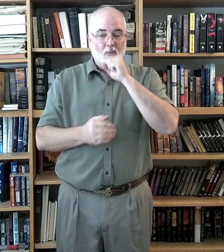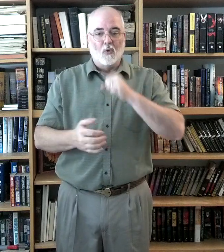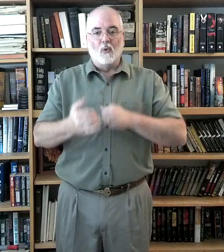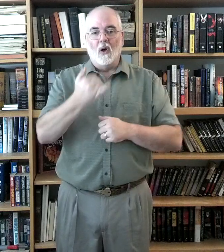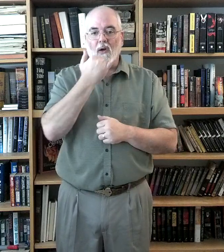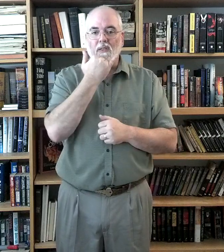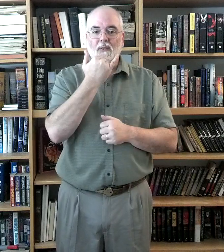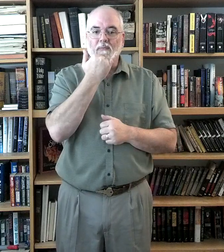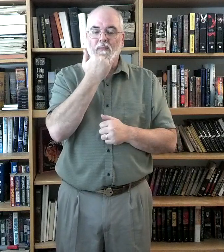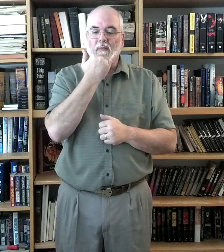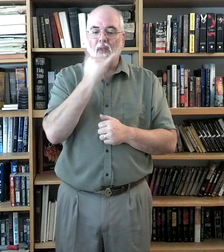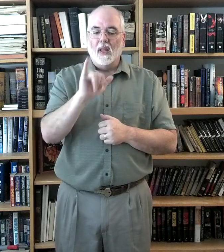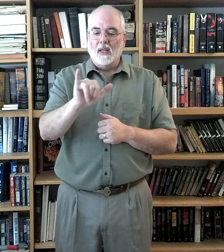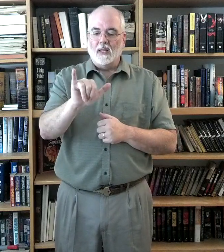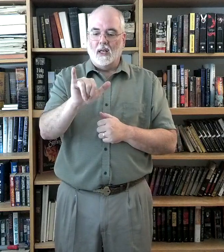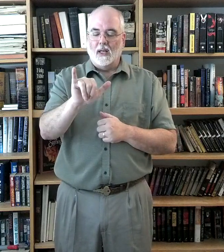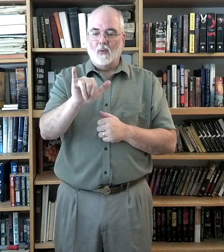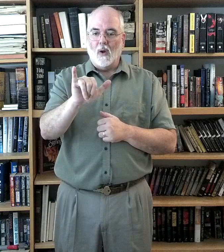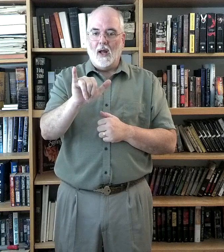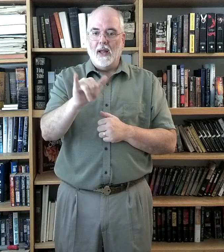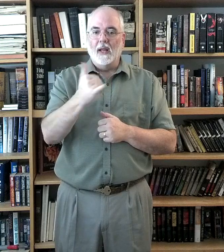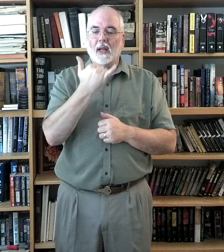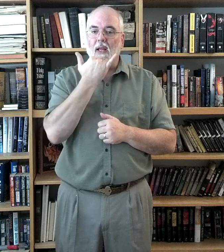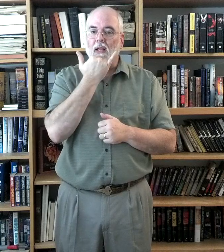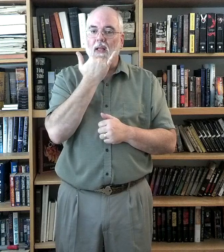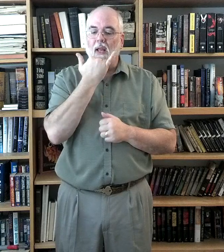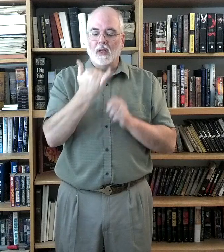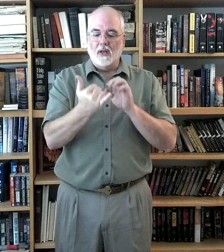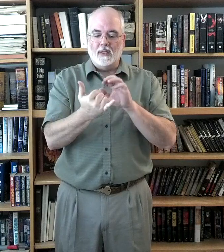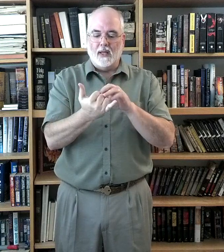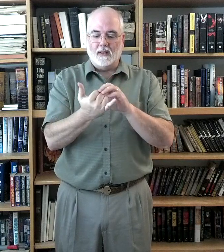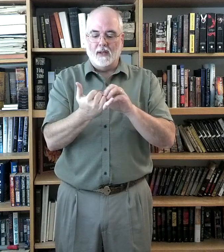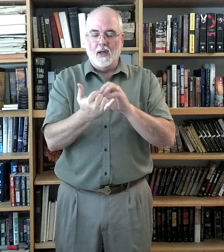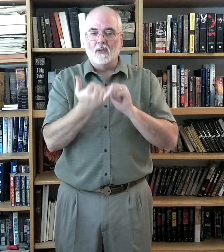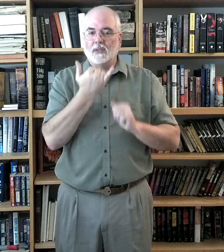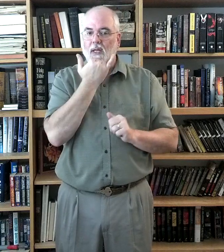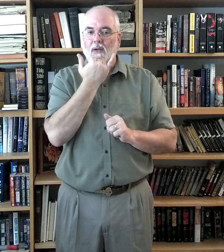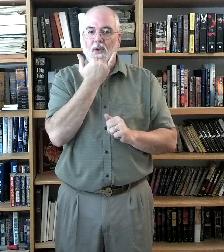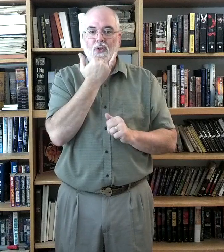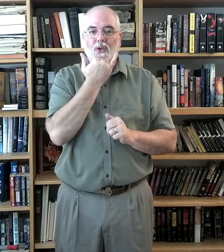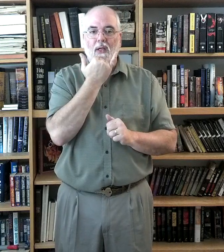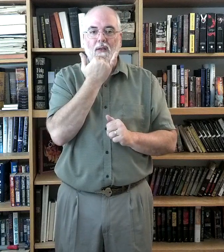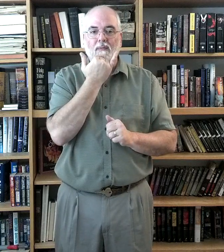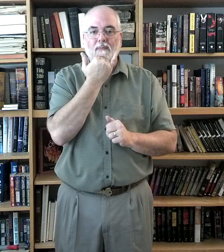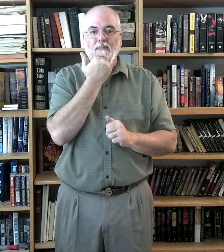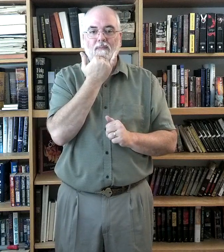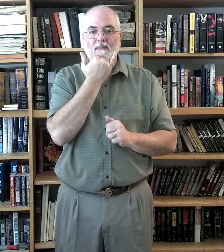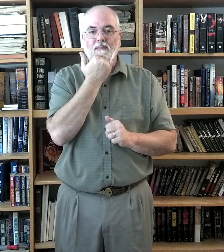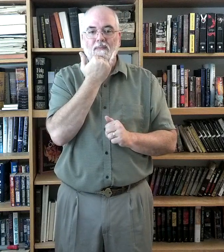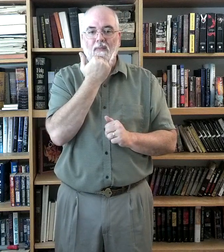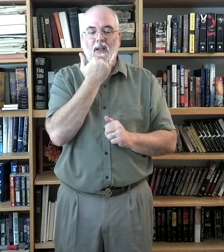Wrongs. The letter Y. And you just hit the knuckles here to your chin. Okay?